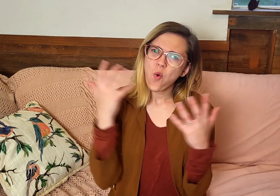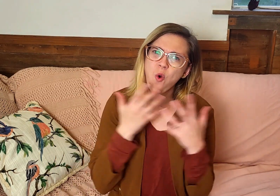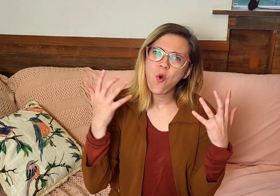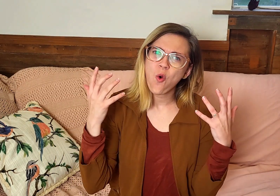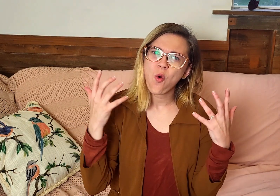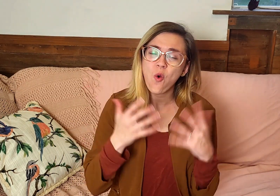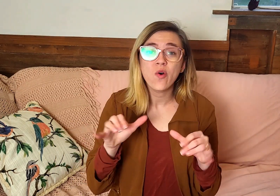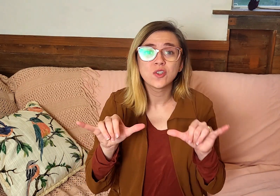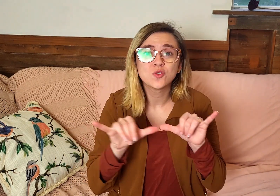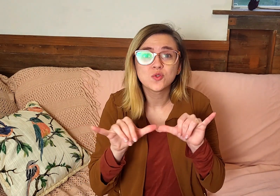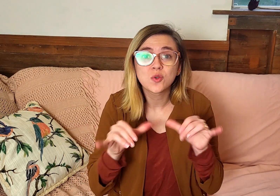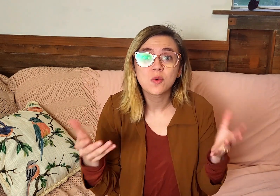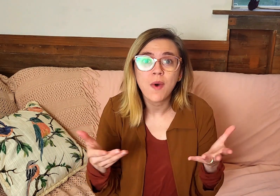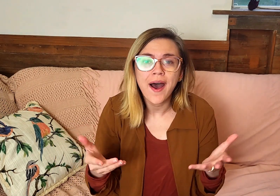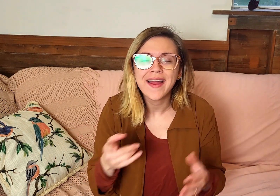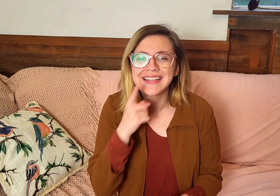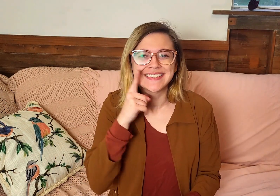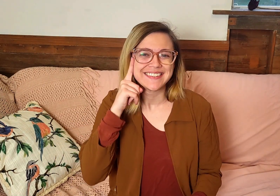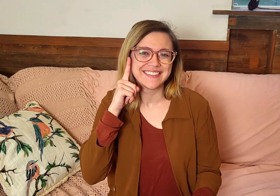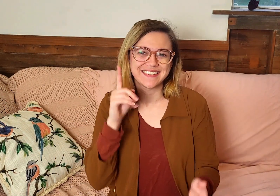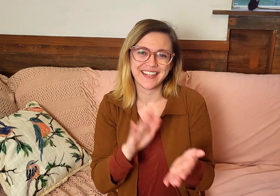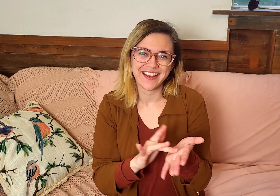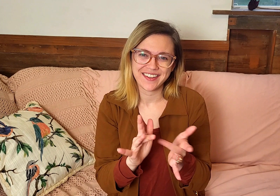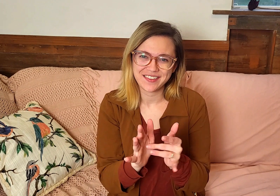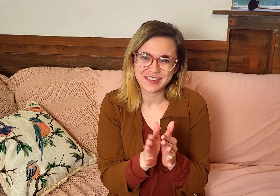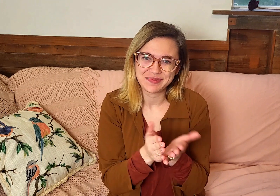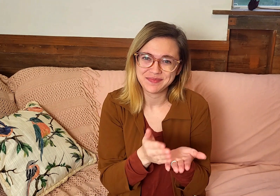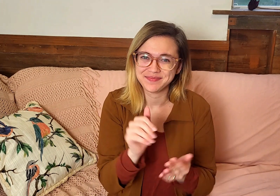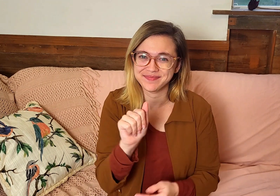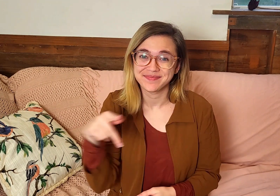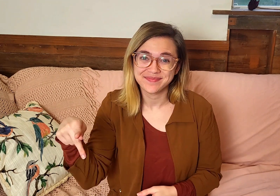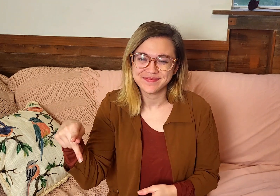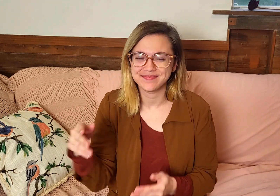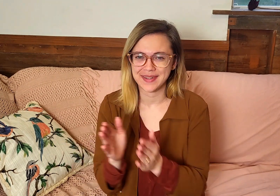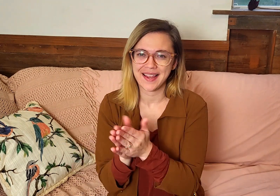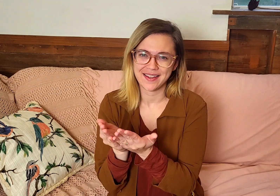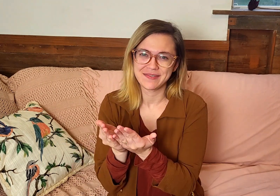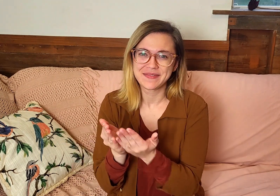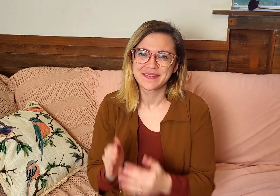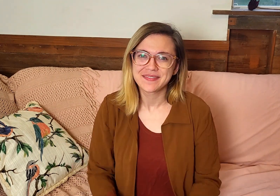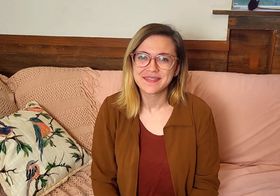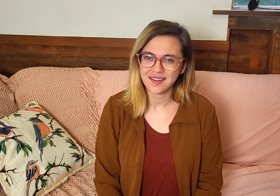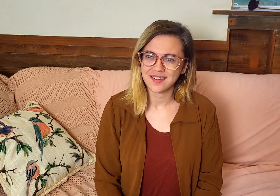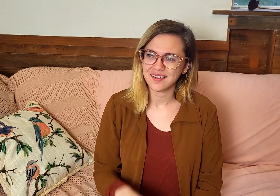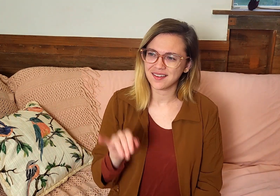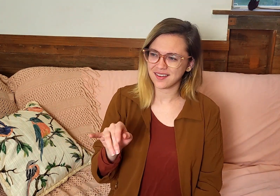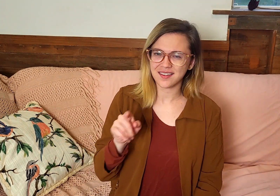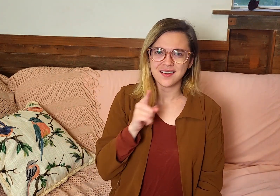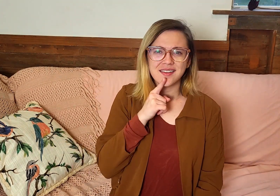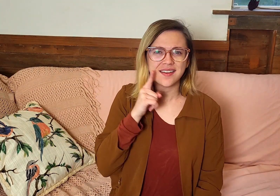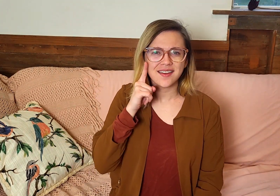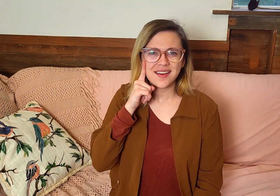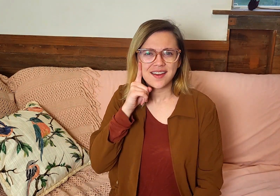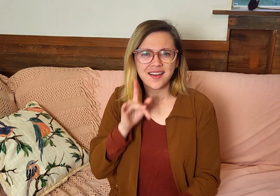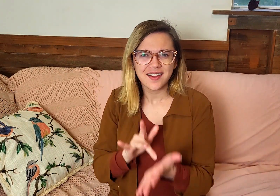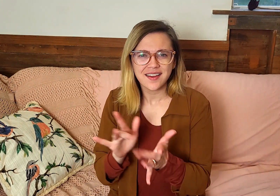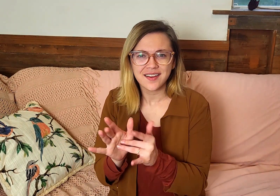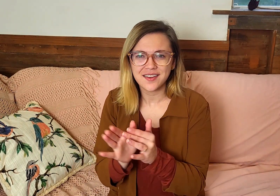One absolutely amazing tool is the Deaf Bible app. So, the